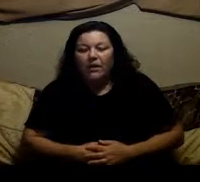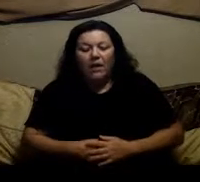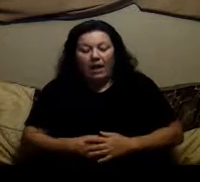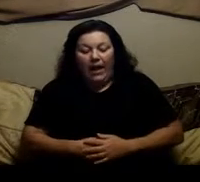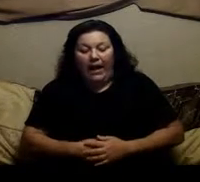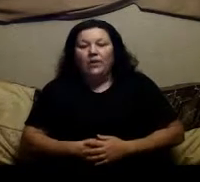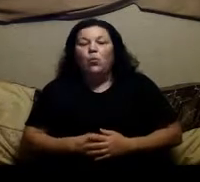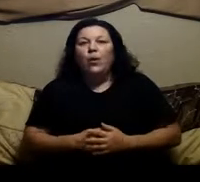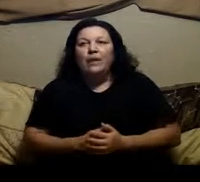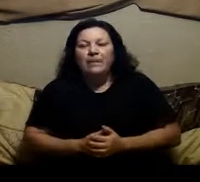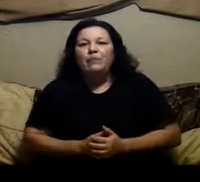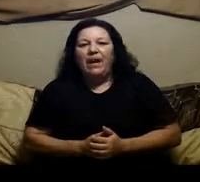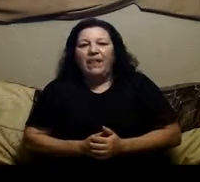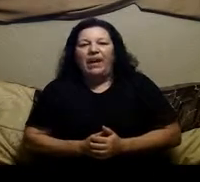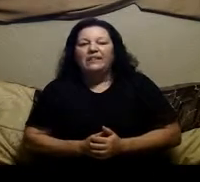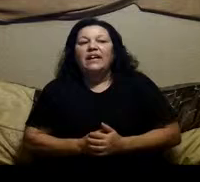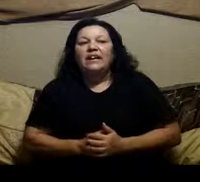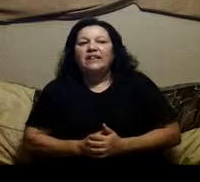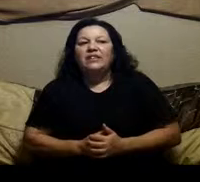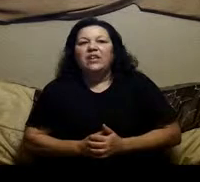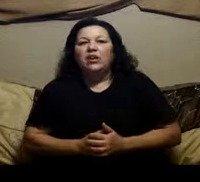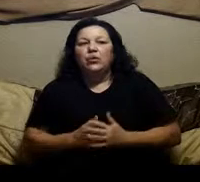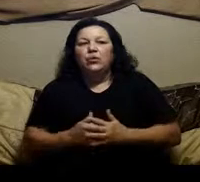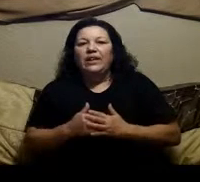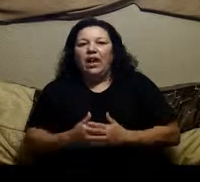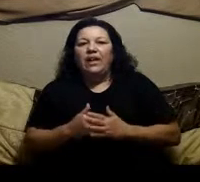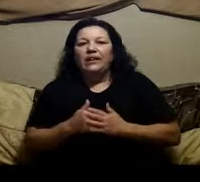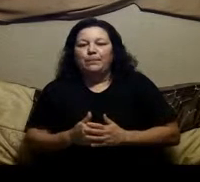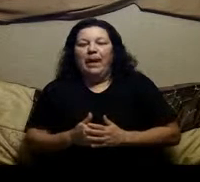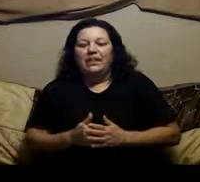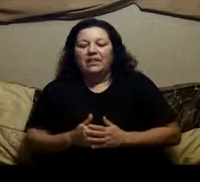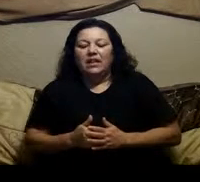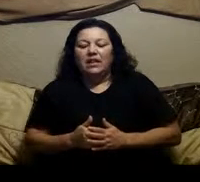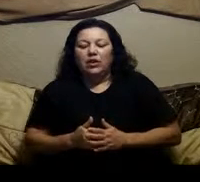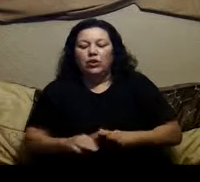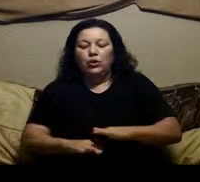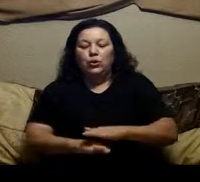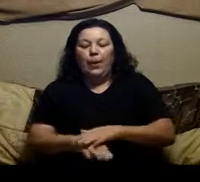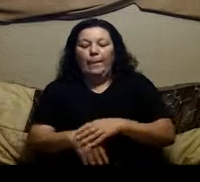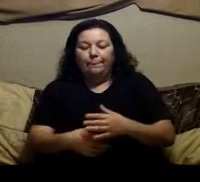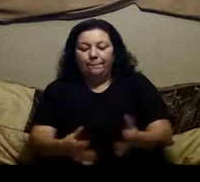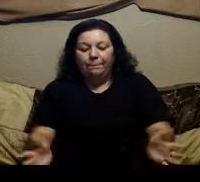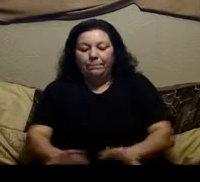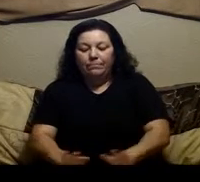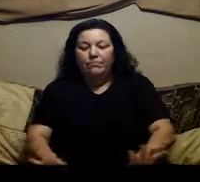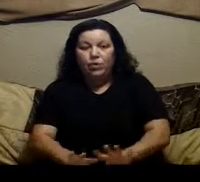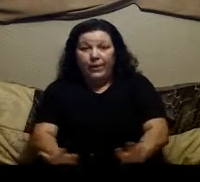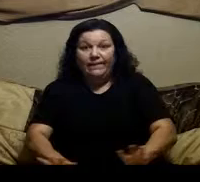and what i mean by that is you cannot expect to drink